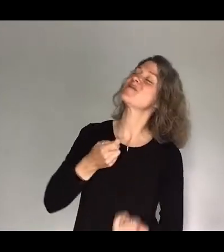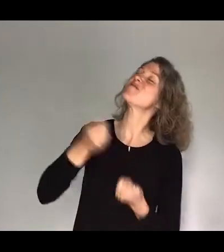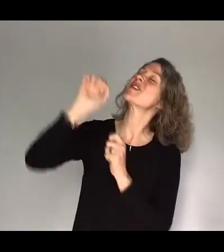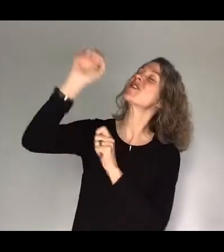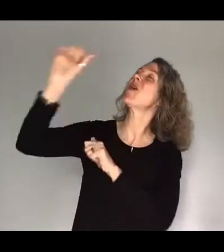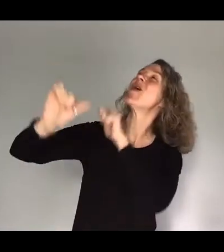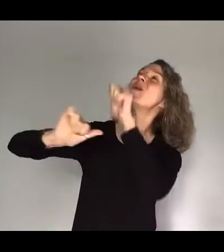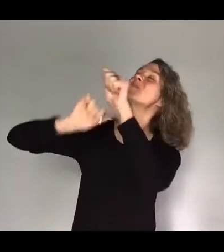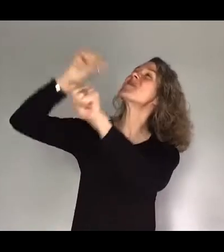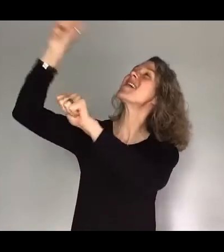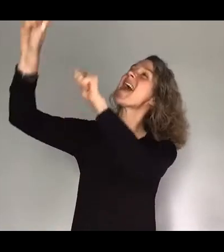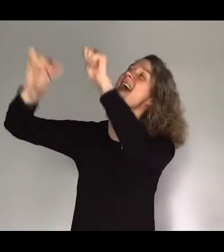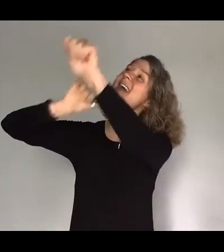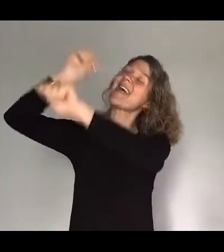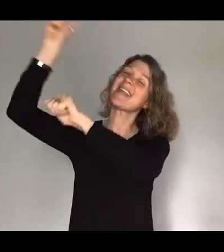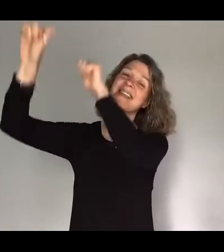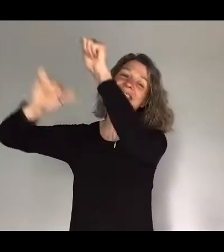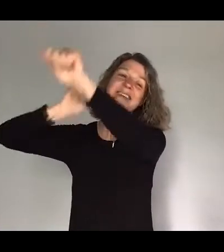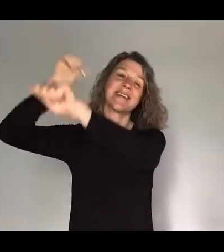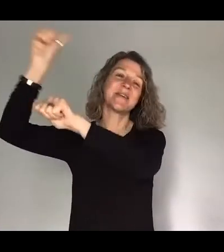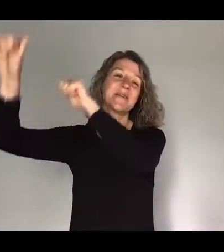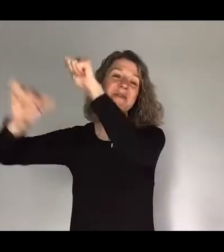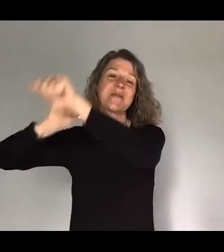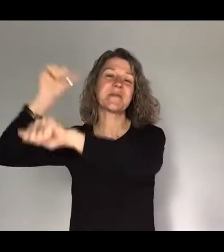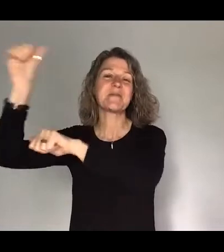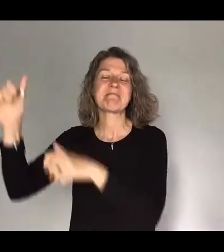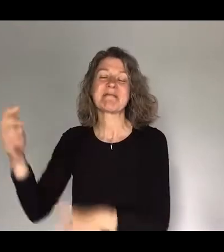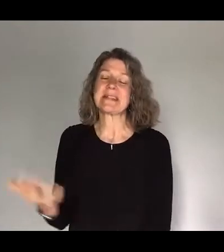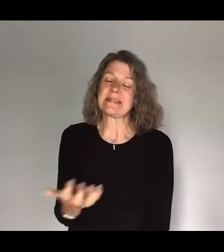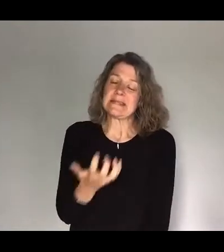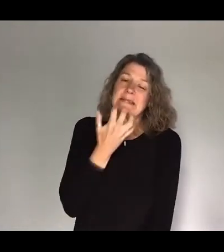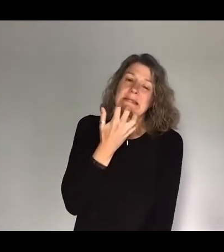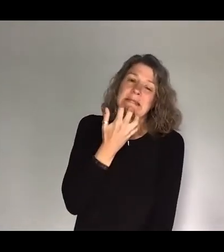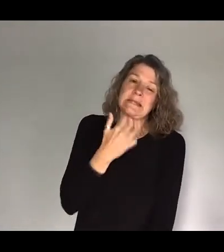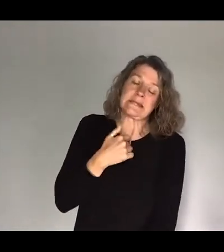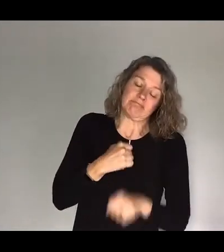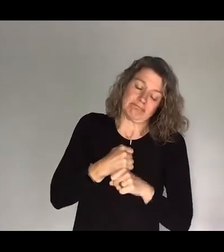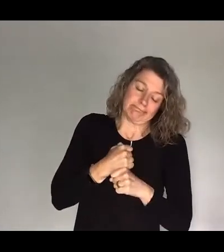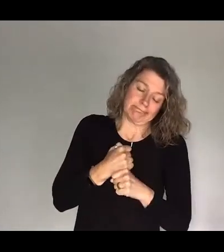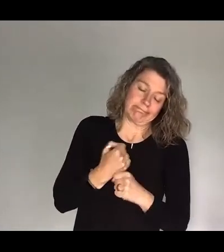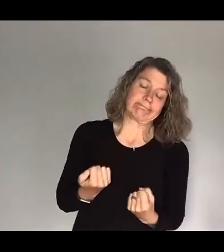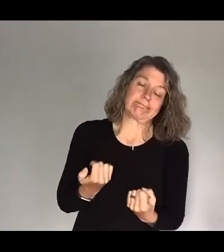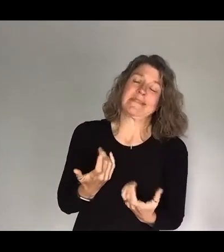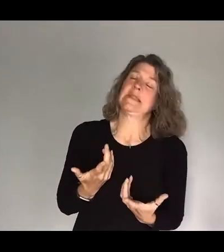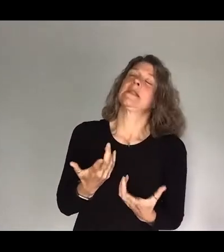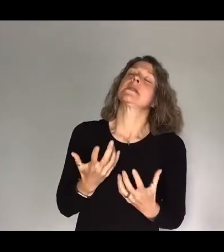you praise Even if it's broken I will lift up